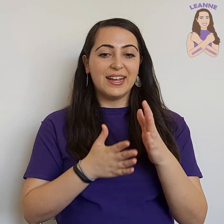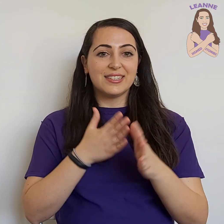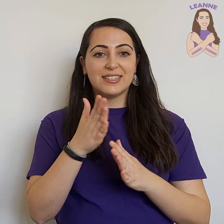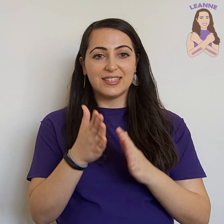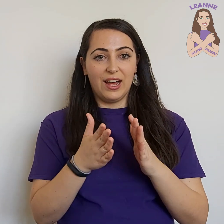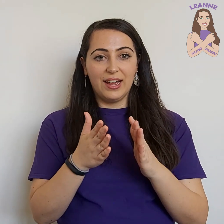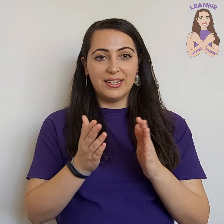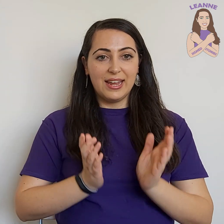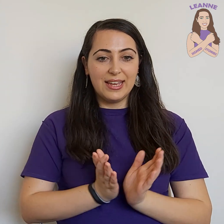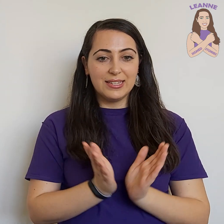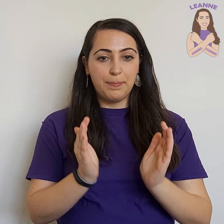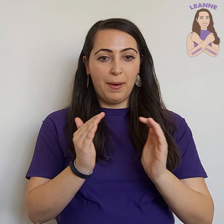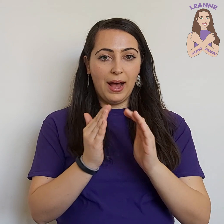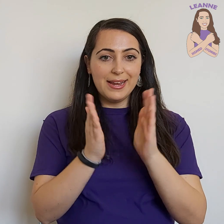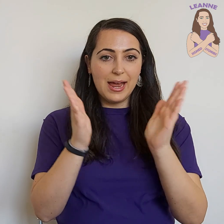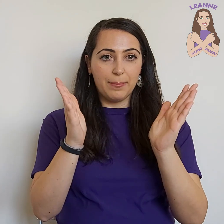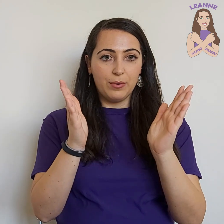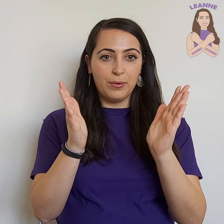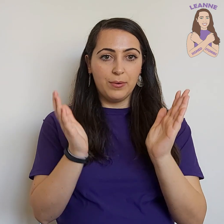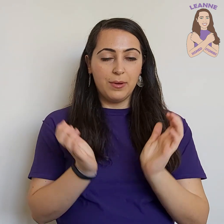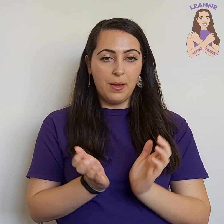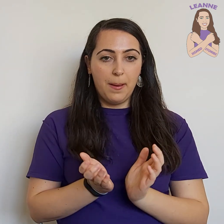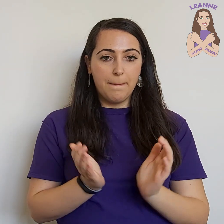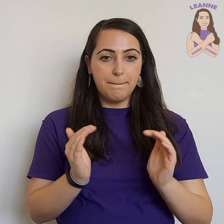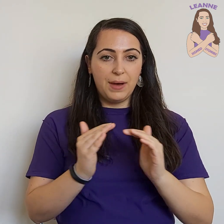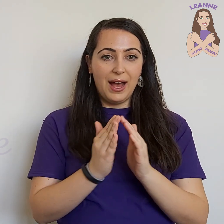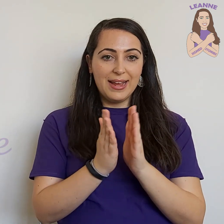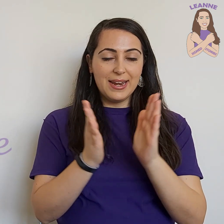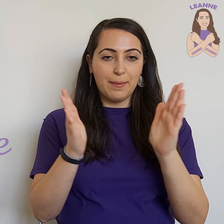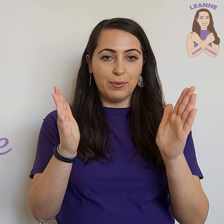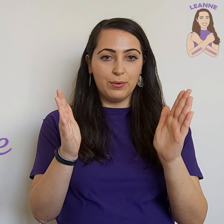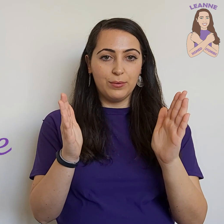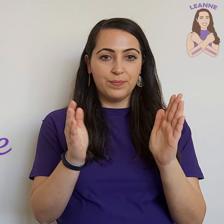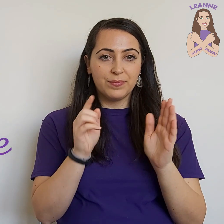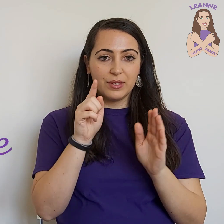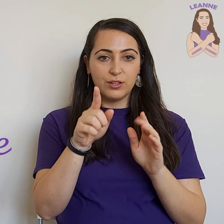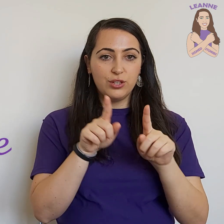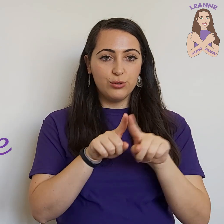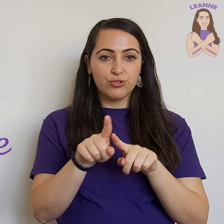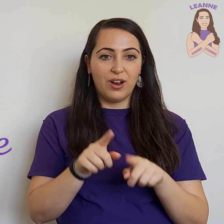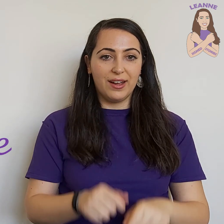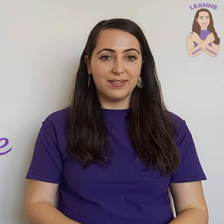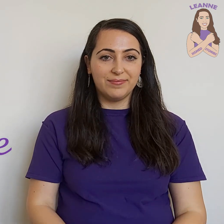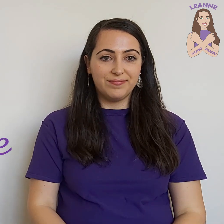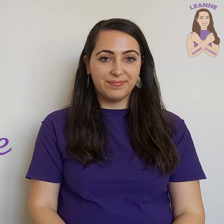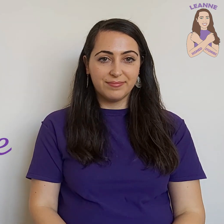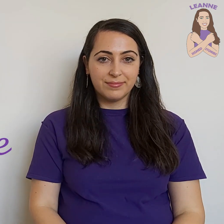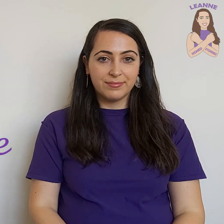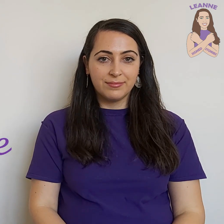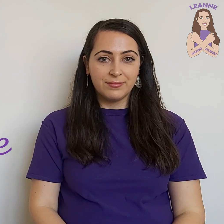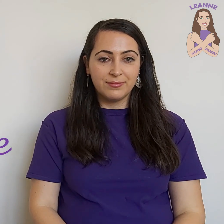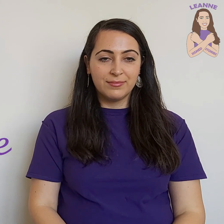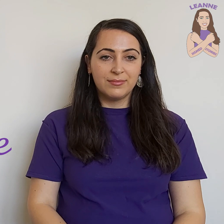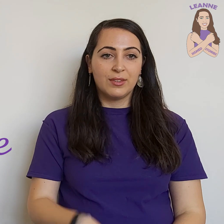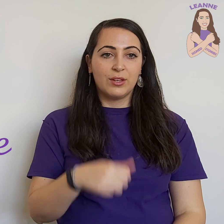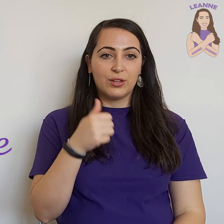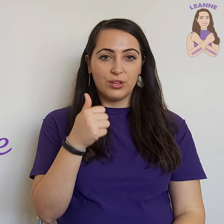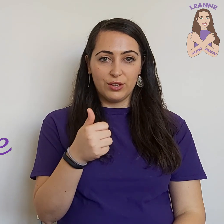sign is pineapple, pineapple. You try. Good.